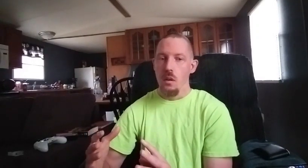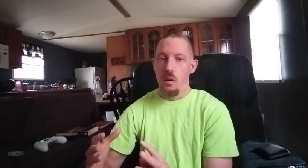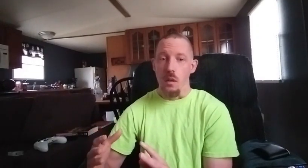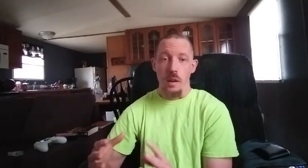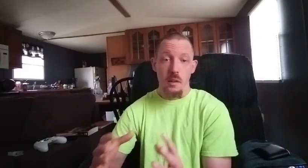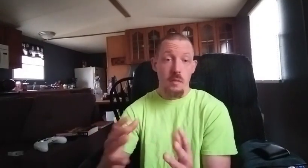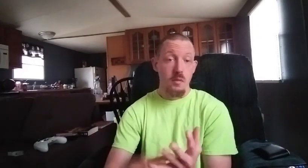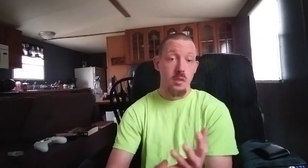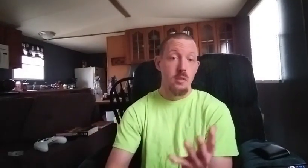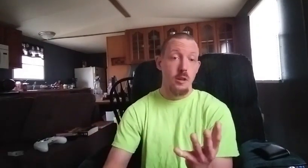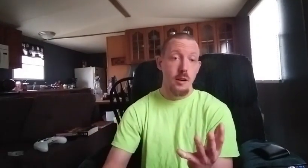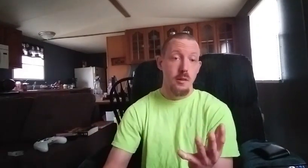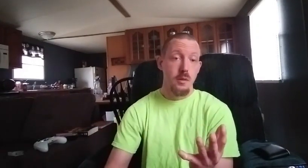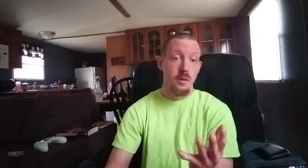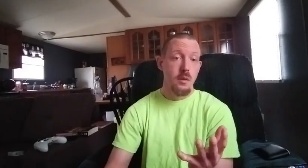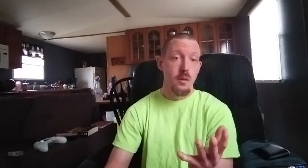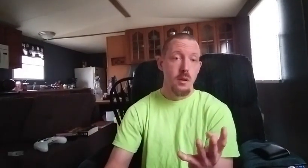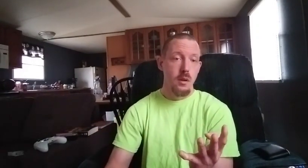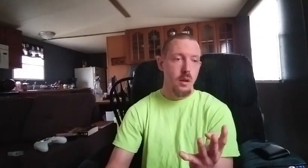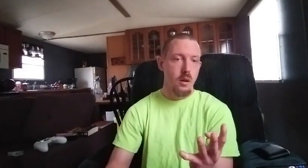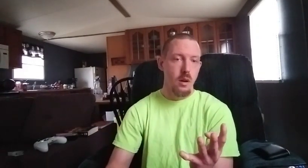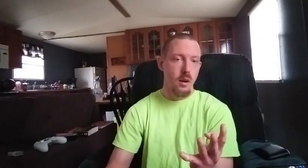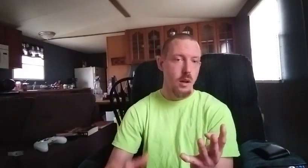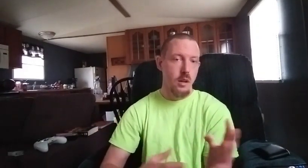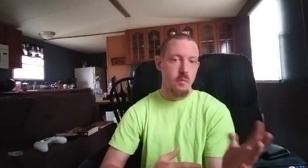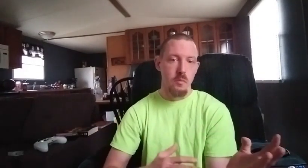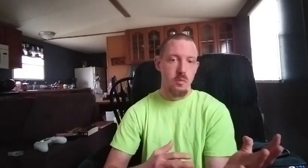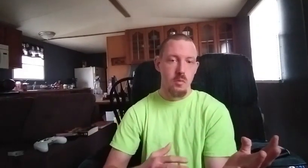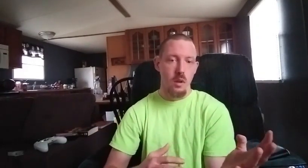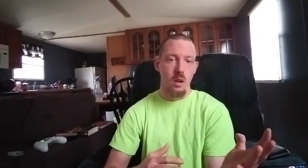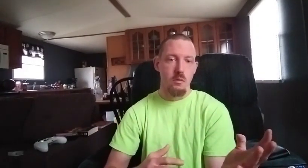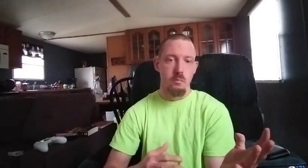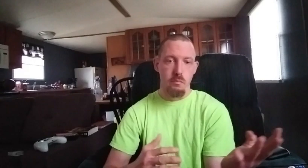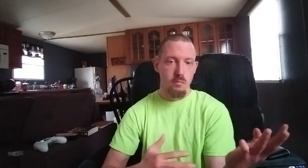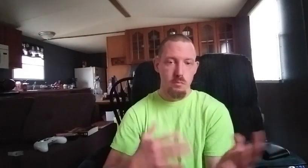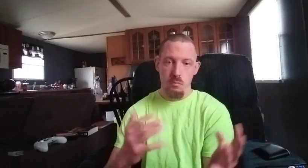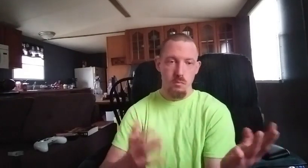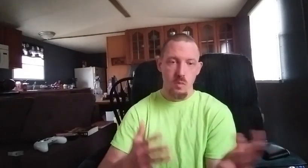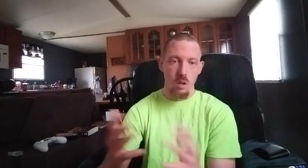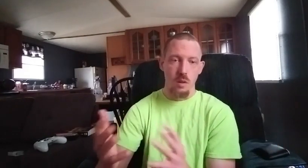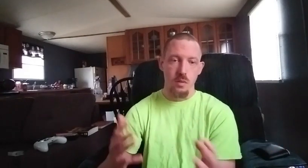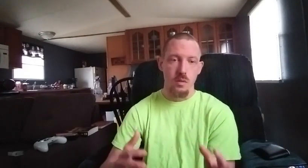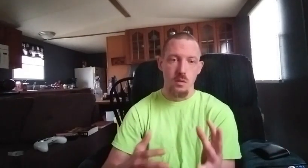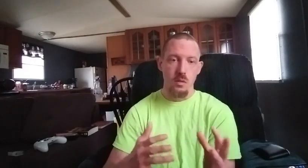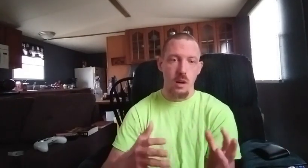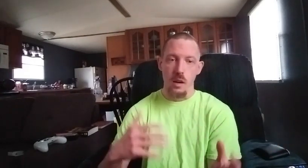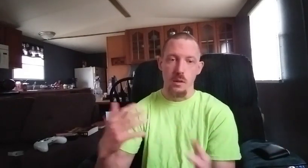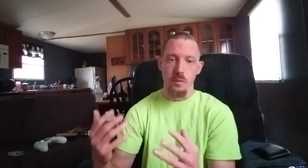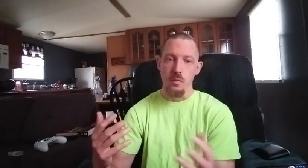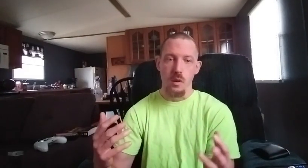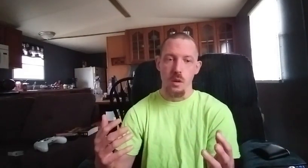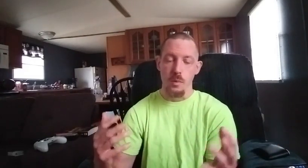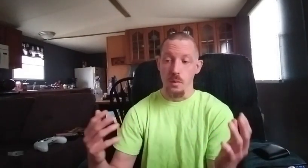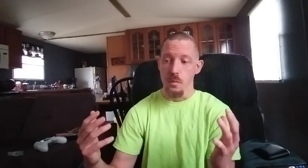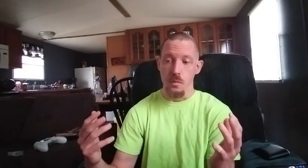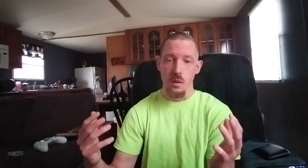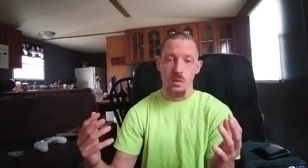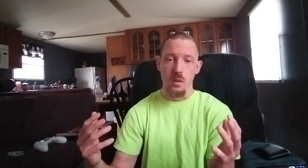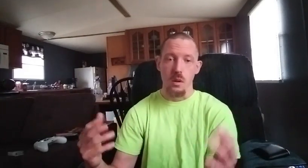and even zen dragon and uh i'm i've talked to zen dragon a few times on instagram